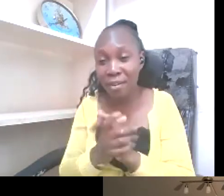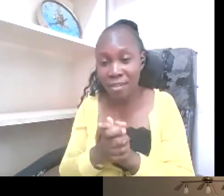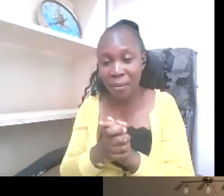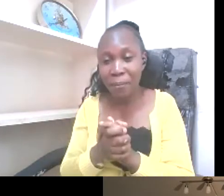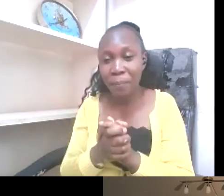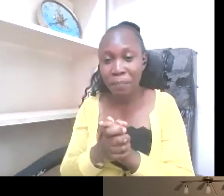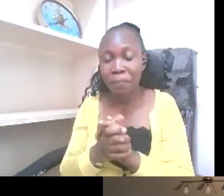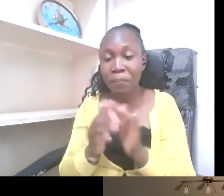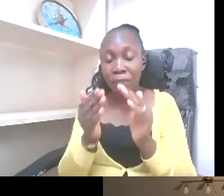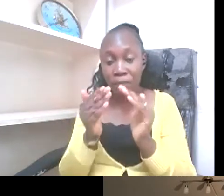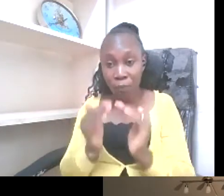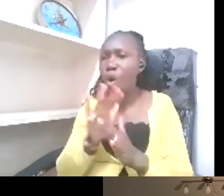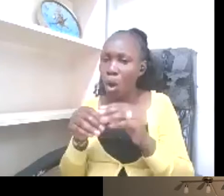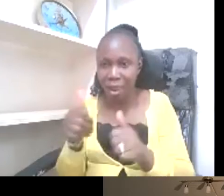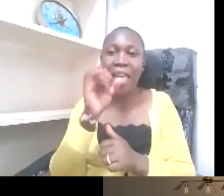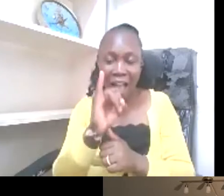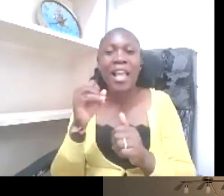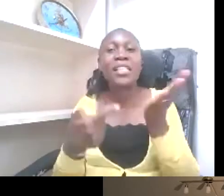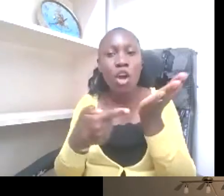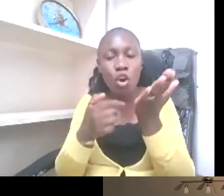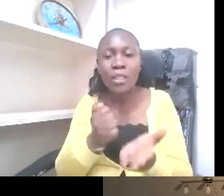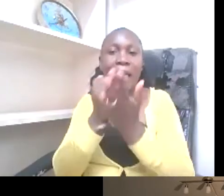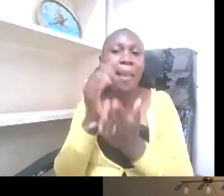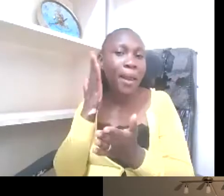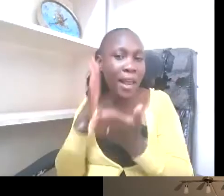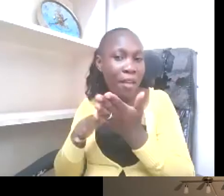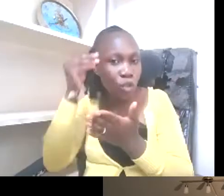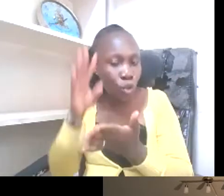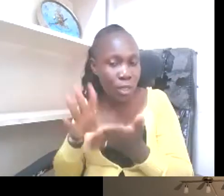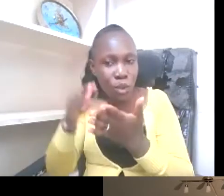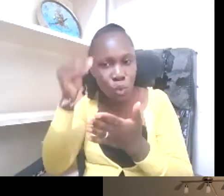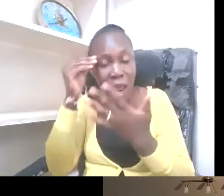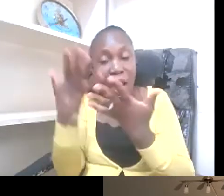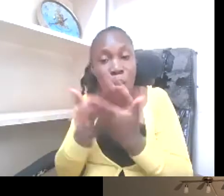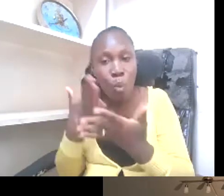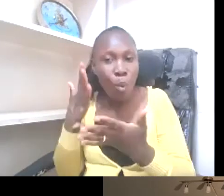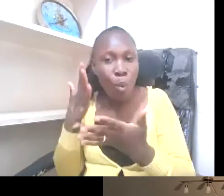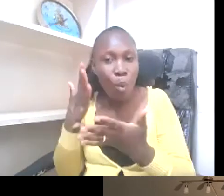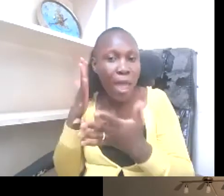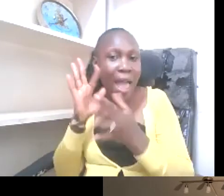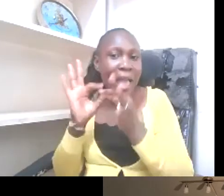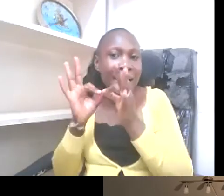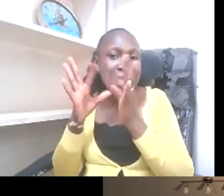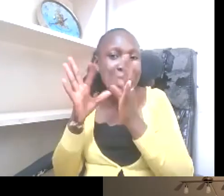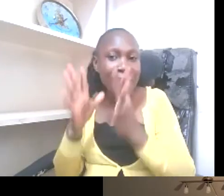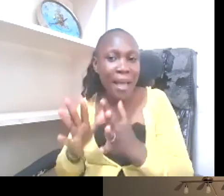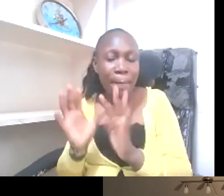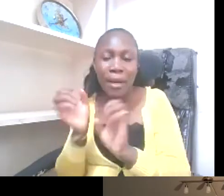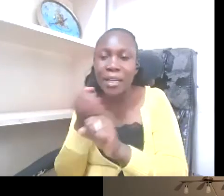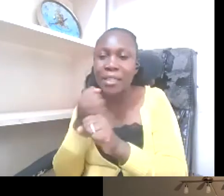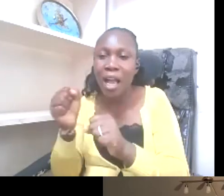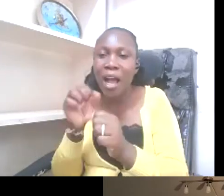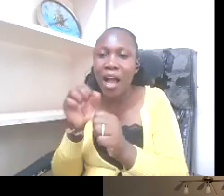to learn. Where interpreters cannot reach AI, such as the YouTube closed